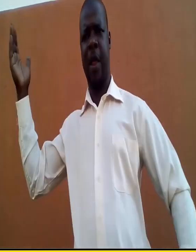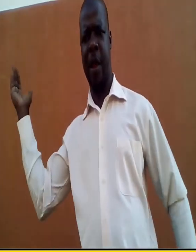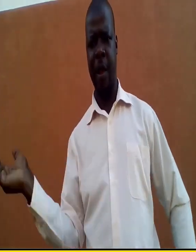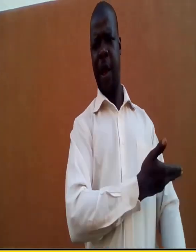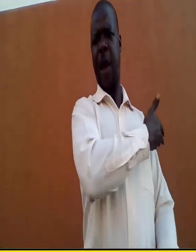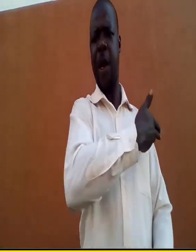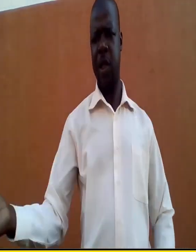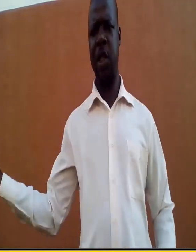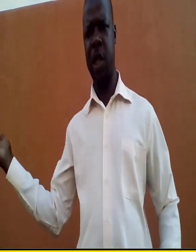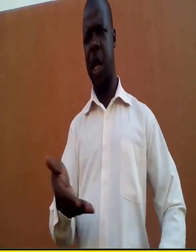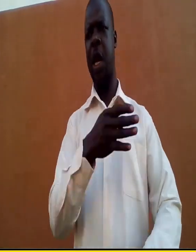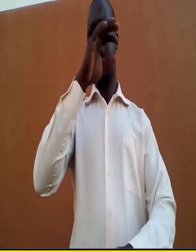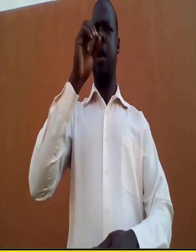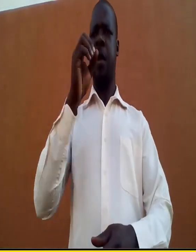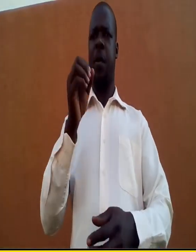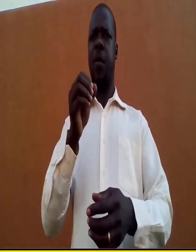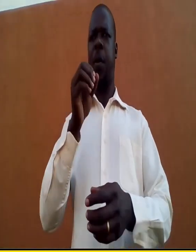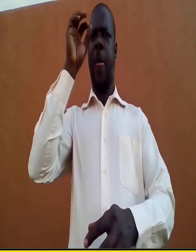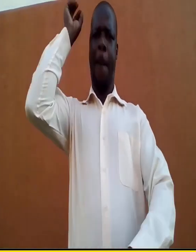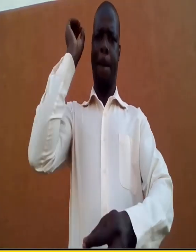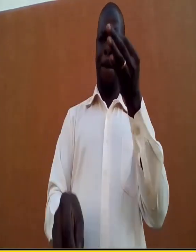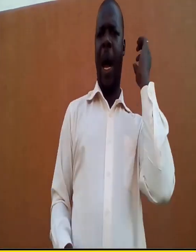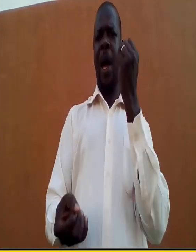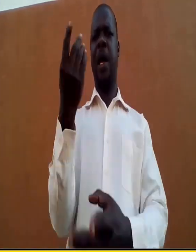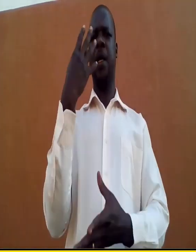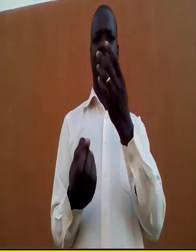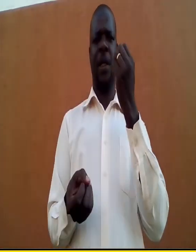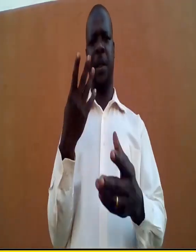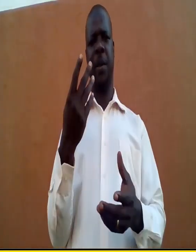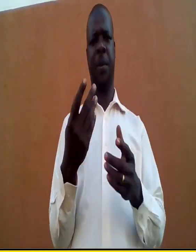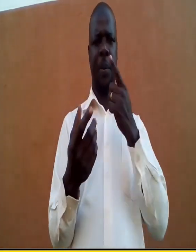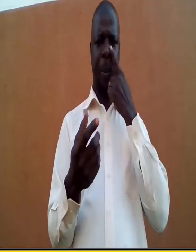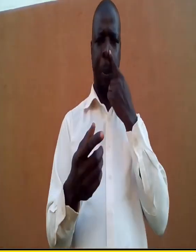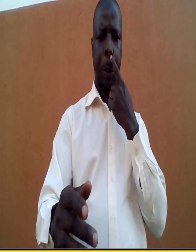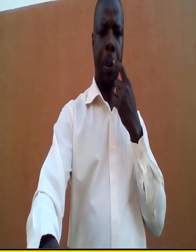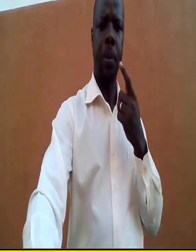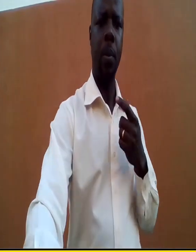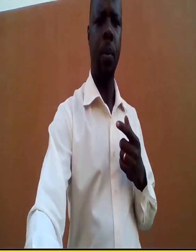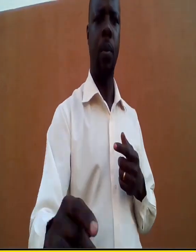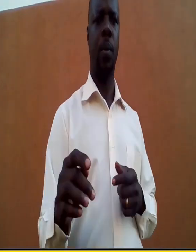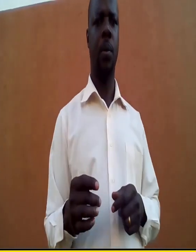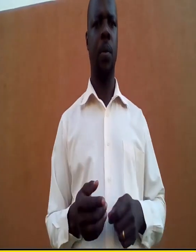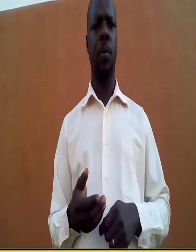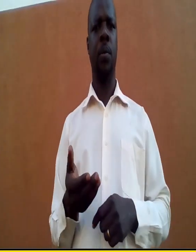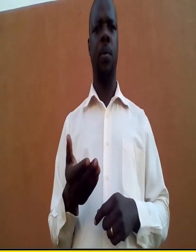We sign it, slash and burn. That is the sign.